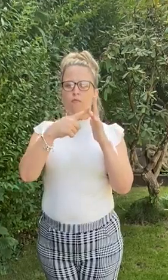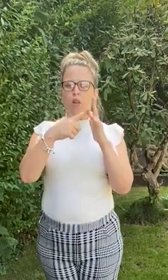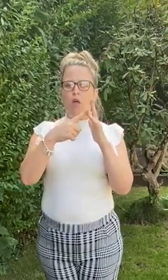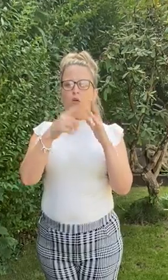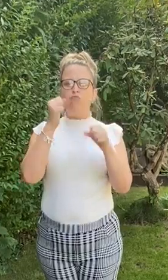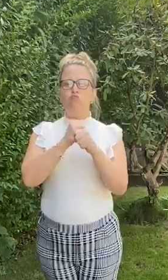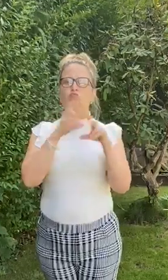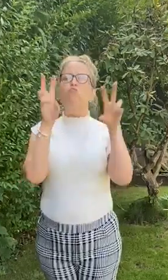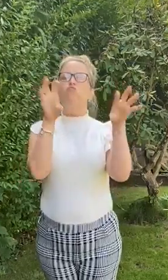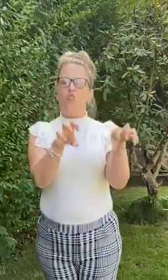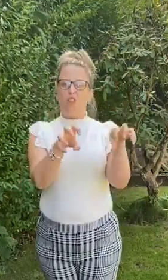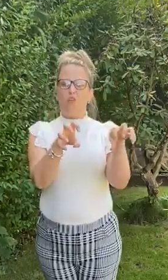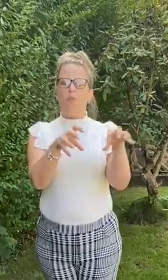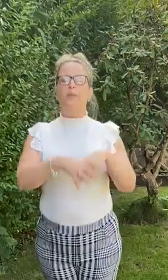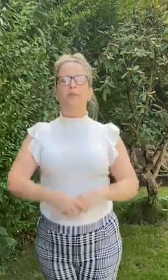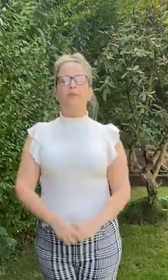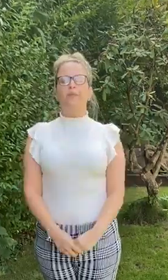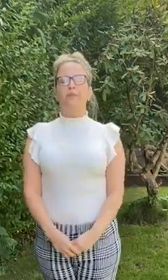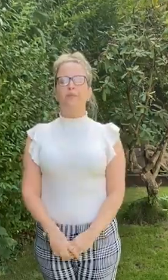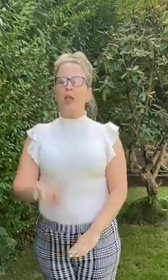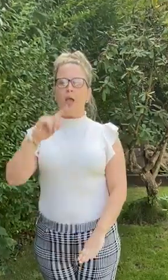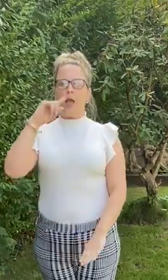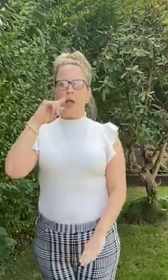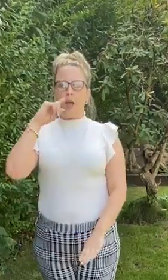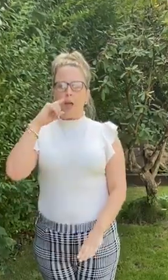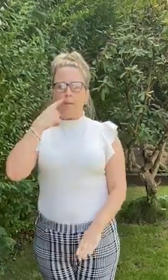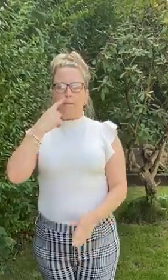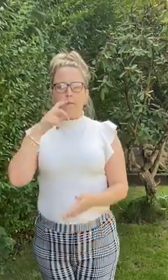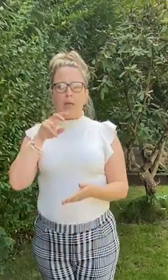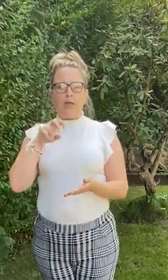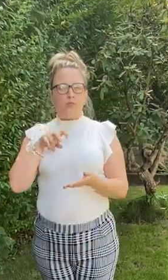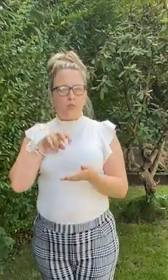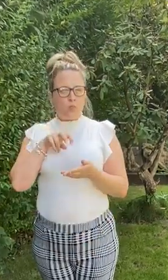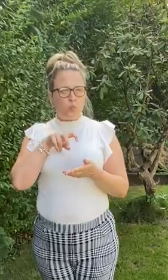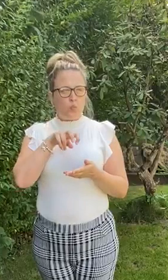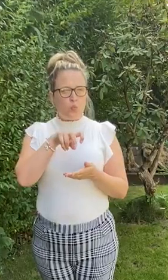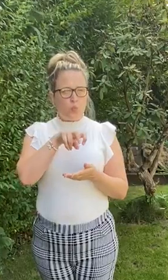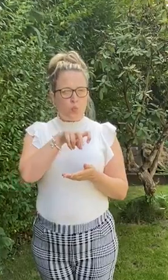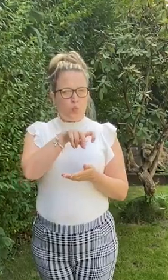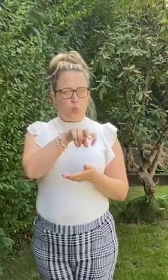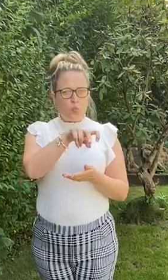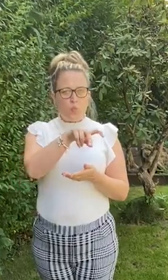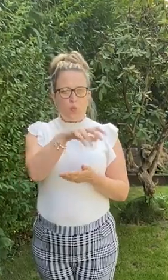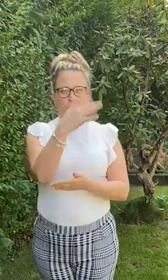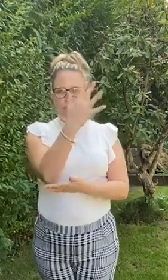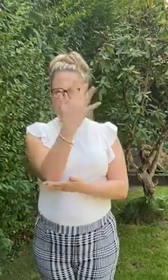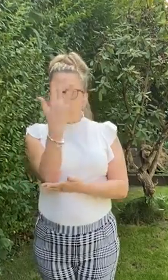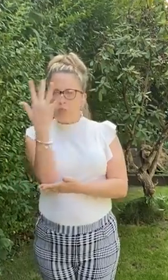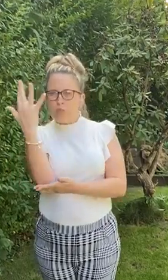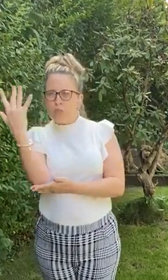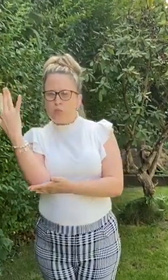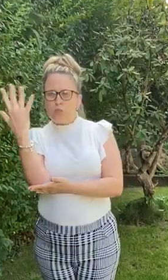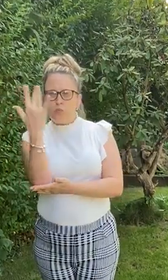A mouse took a stroll through a deep dark wood. A fox saw the mouse